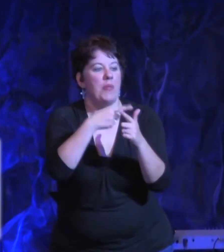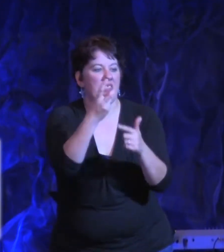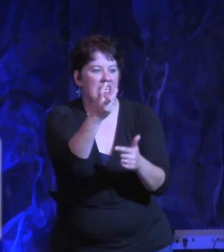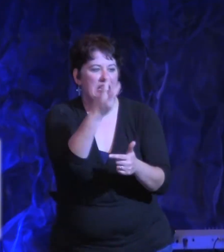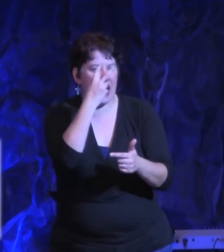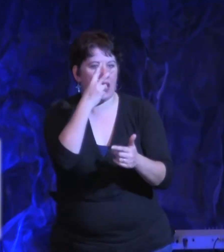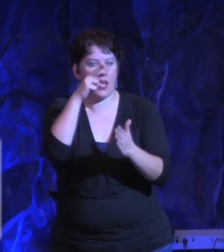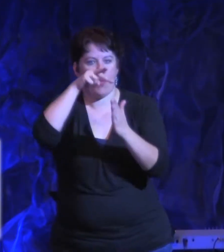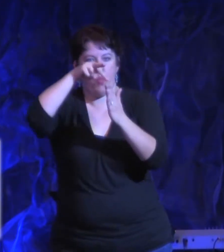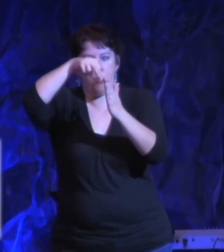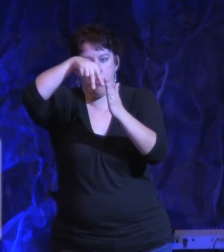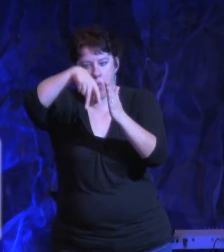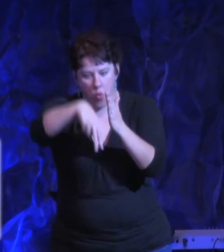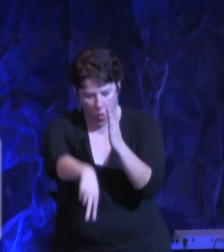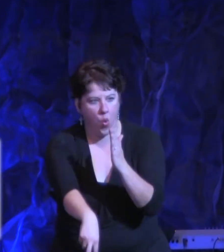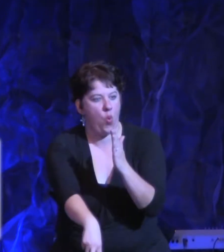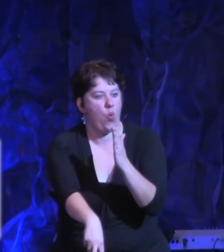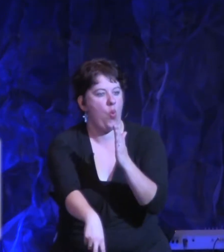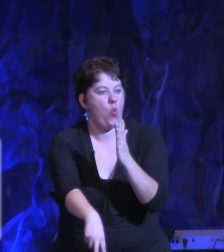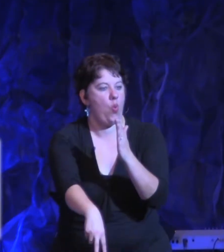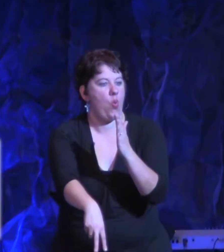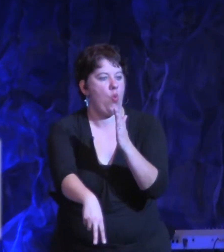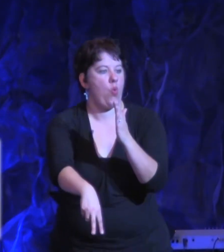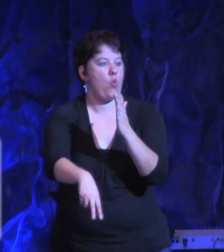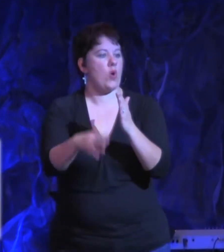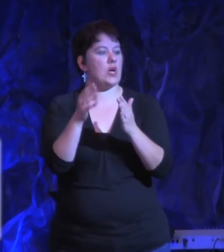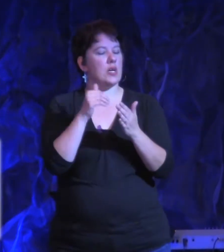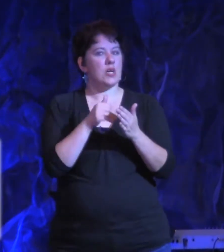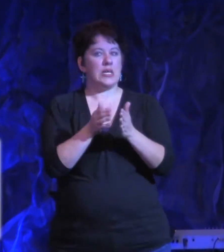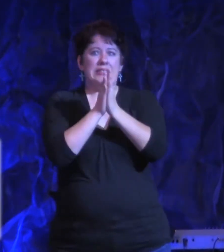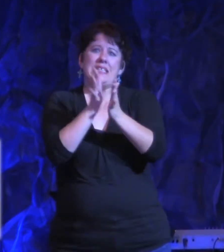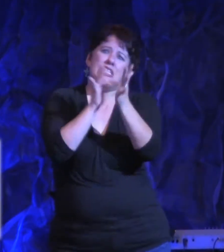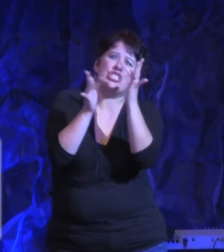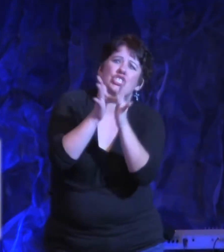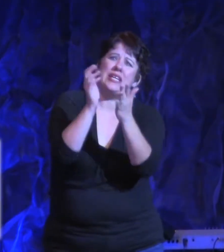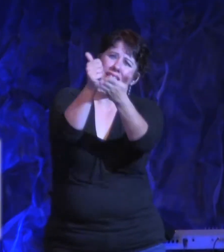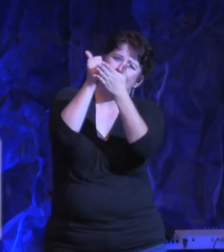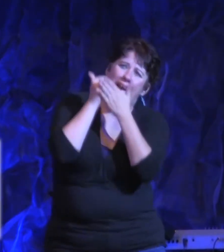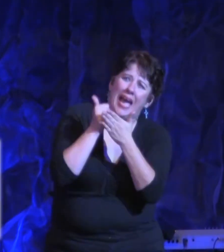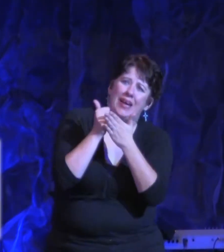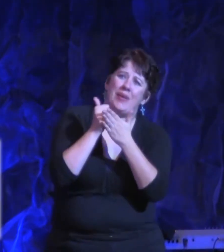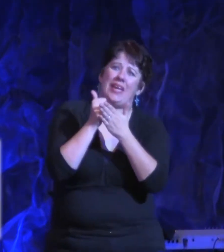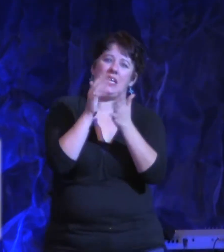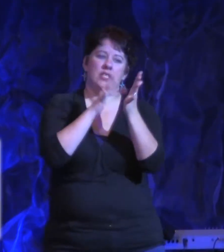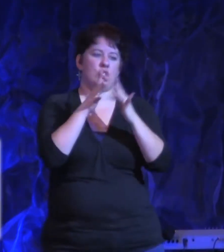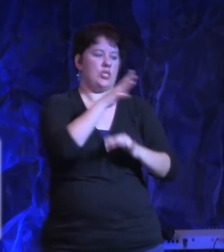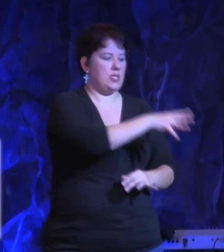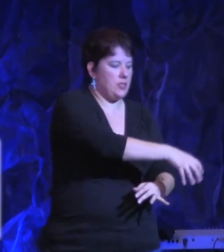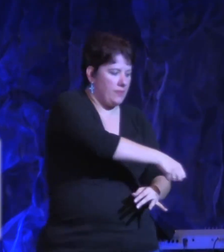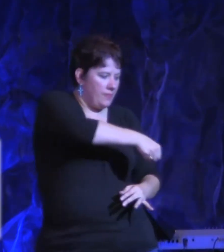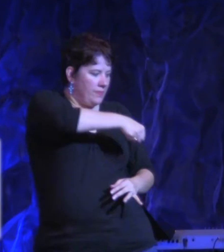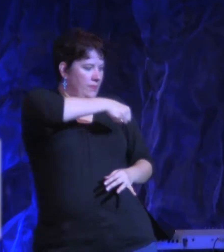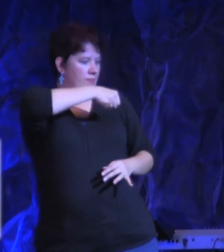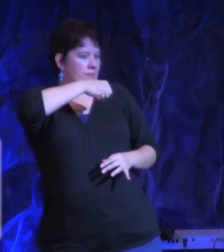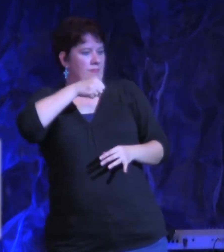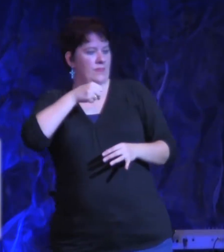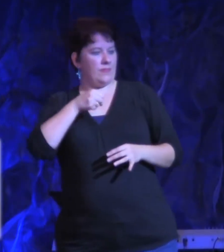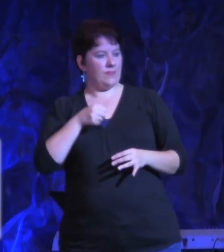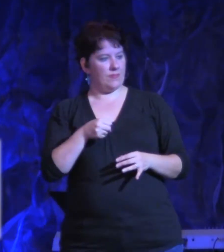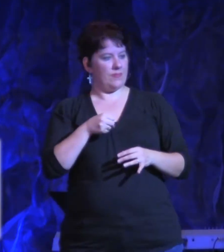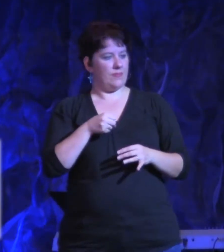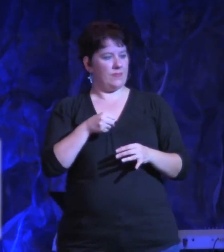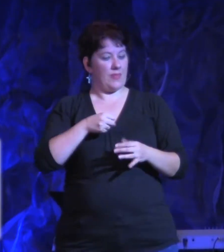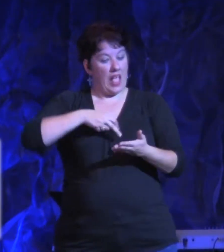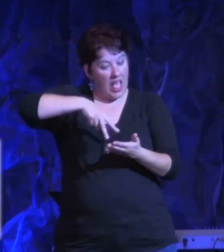little fifth, why did you doubt? When they got in the boat, the wind stopped. So now you notice faith caused Peter to